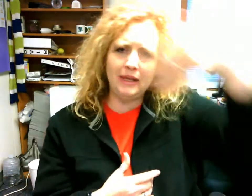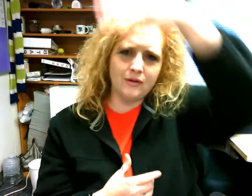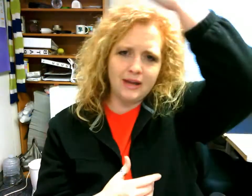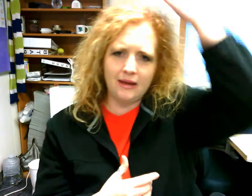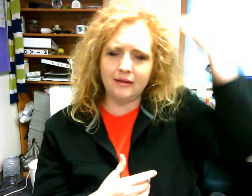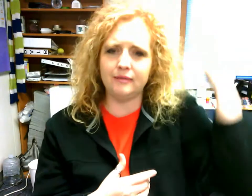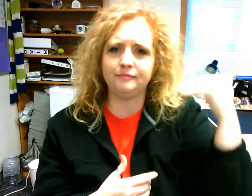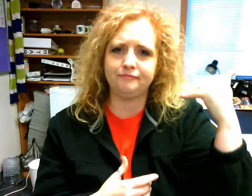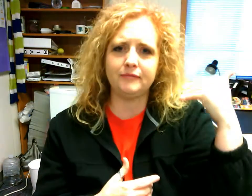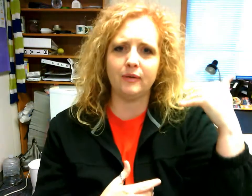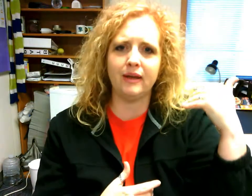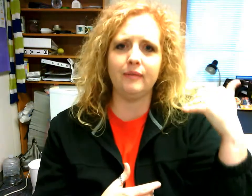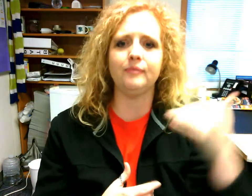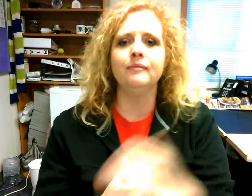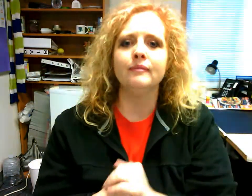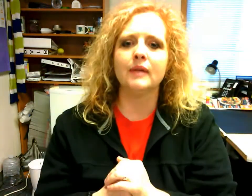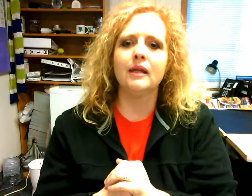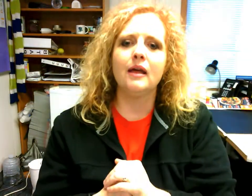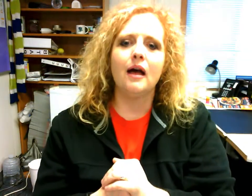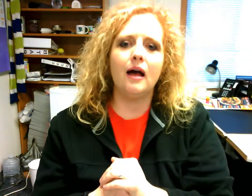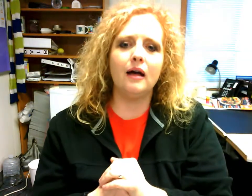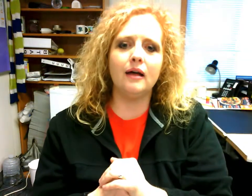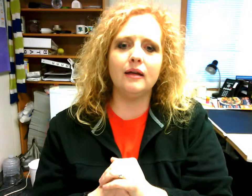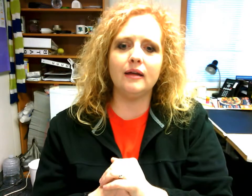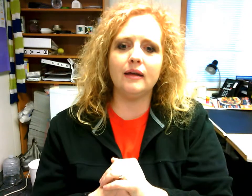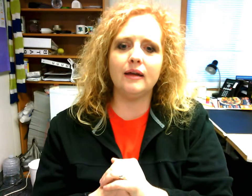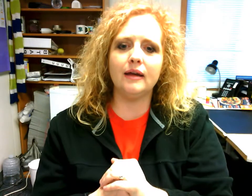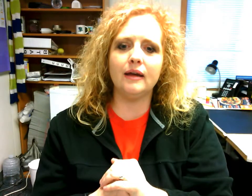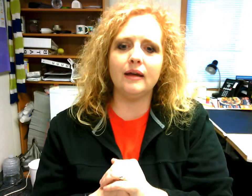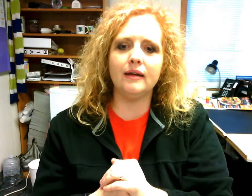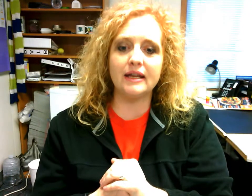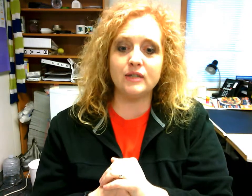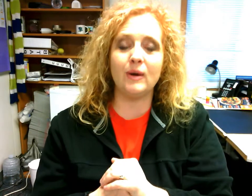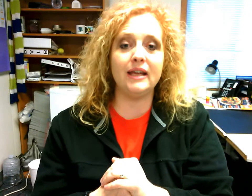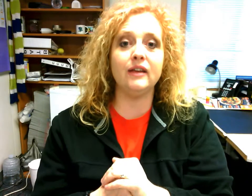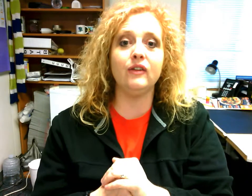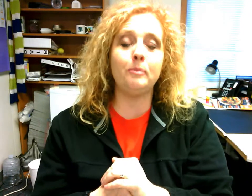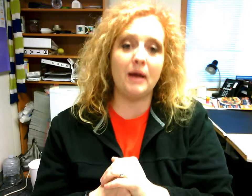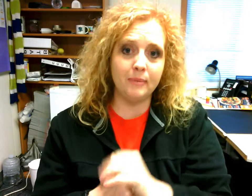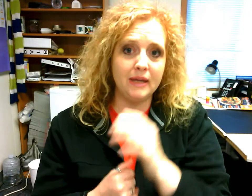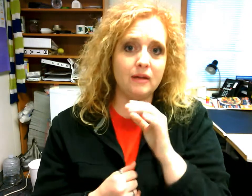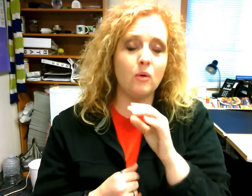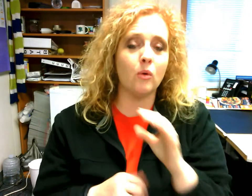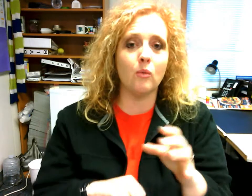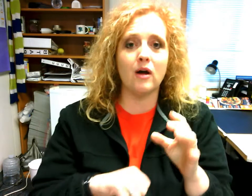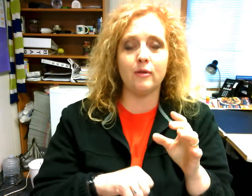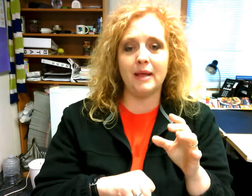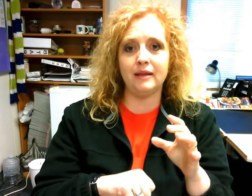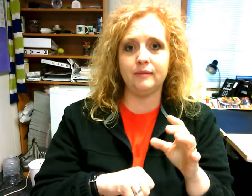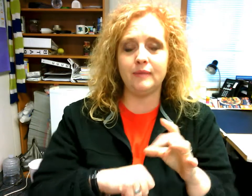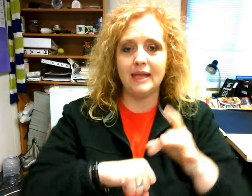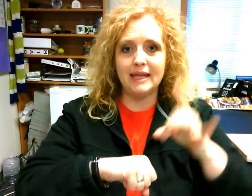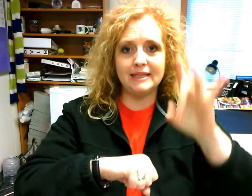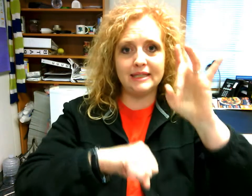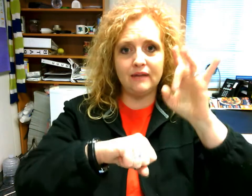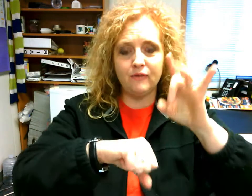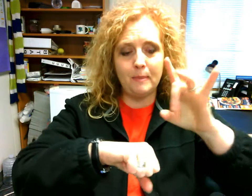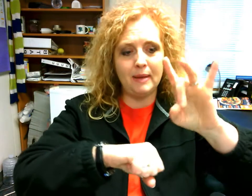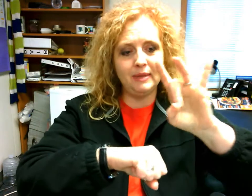your head okay uh next one is pumpkin or watermelon the sign for pumpkin